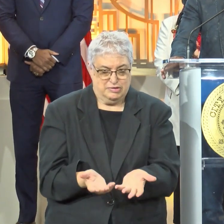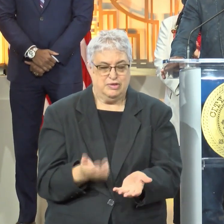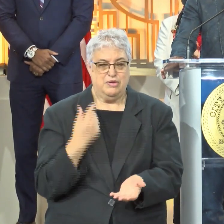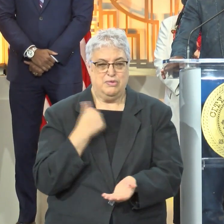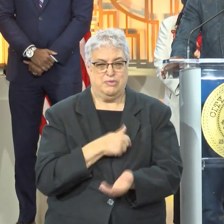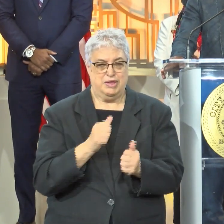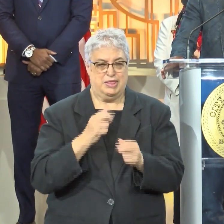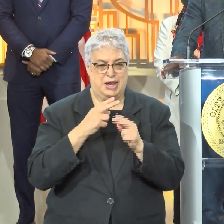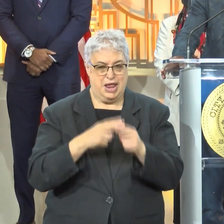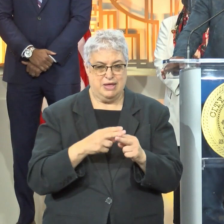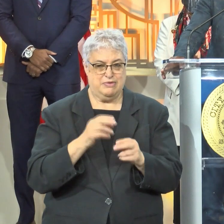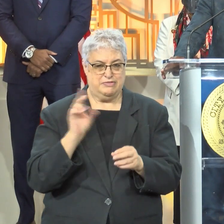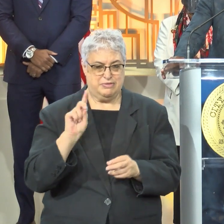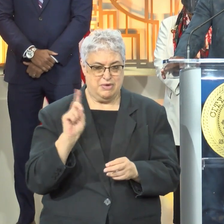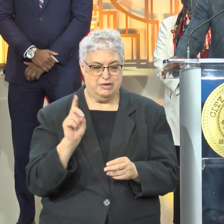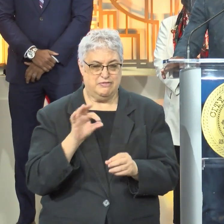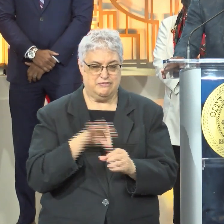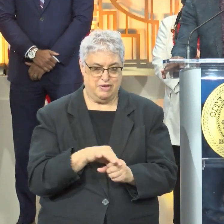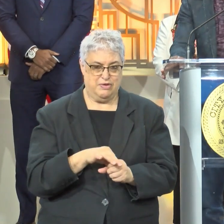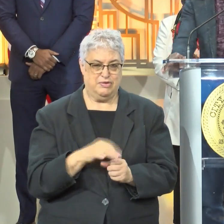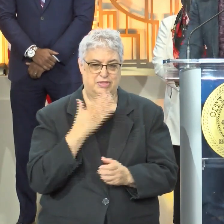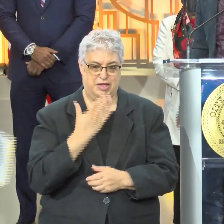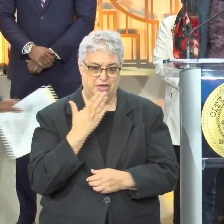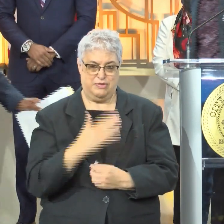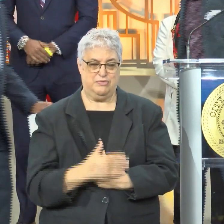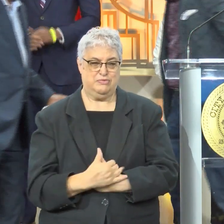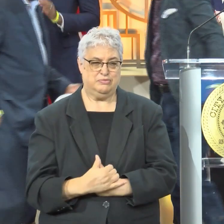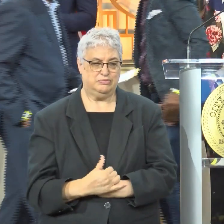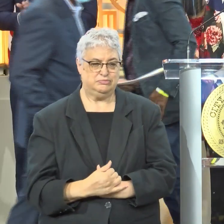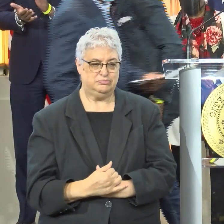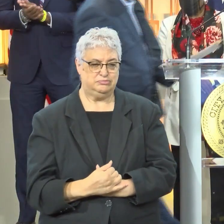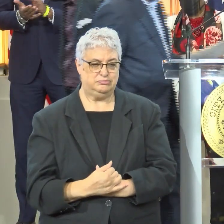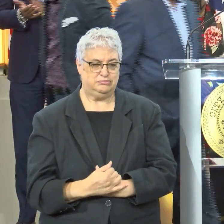democracy than to vote. Thank you, Mayor, for holding us on today. Thank